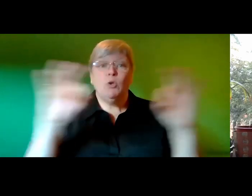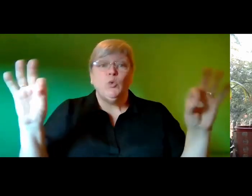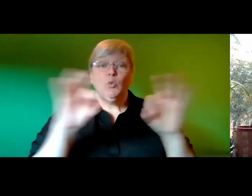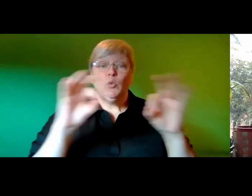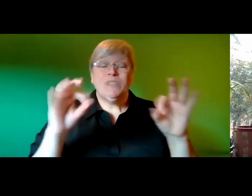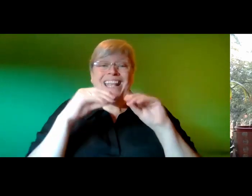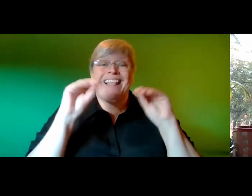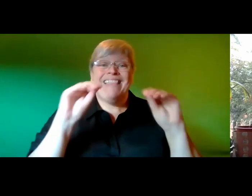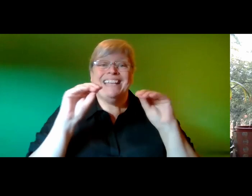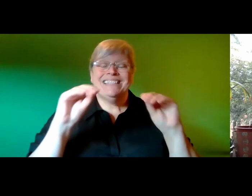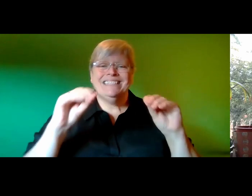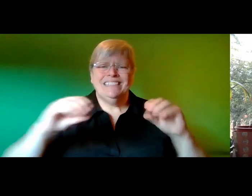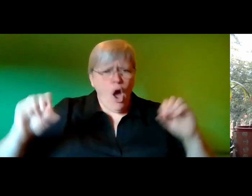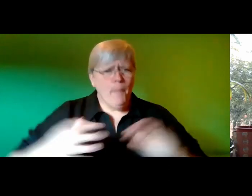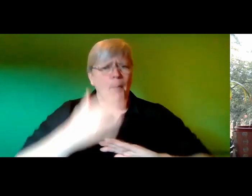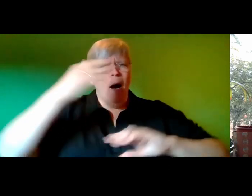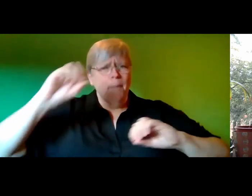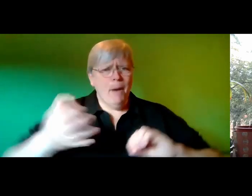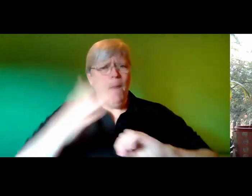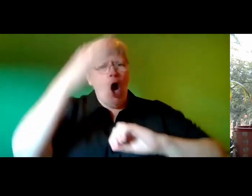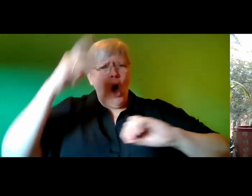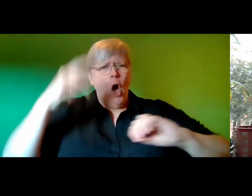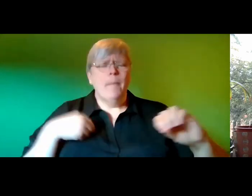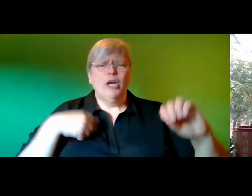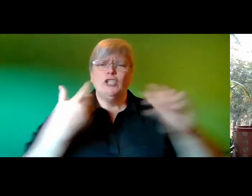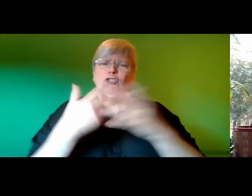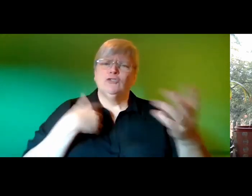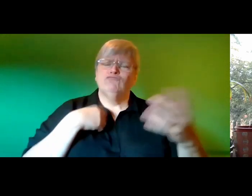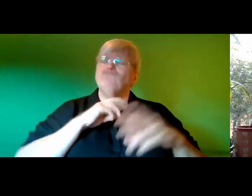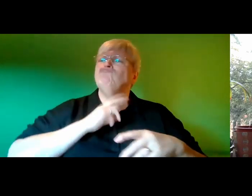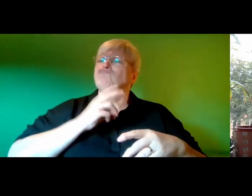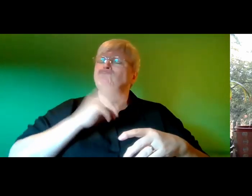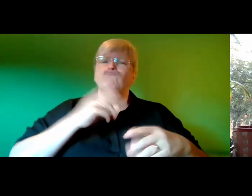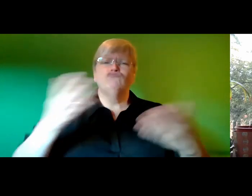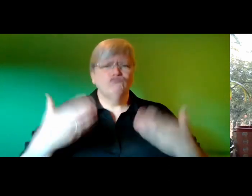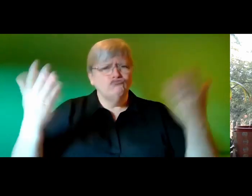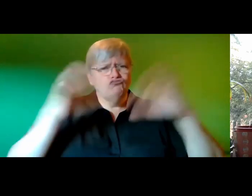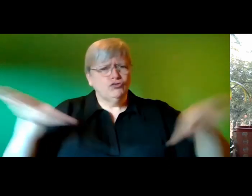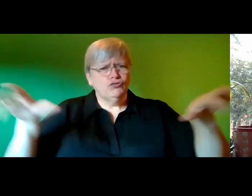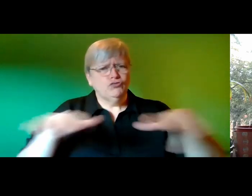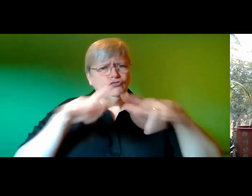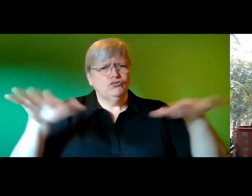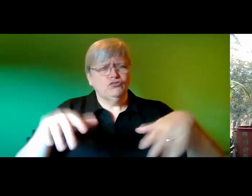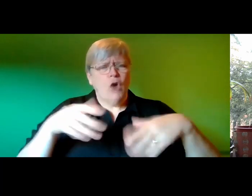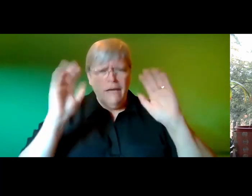crescendo karina crescendo sarah's voice bellowed out against the heavy bass of the piano keep building keep it